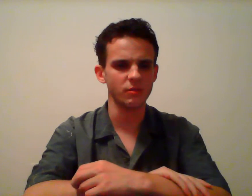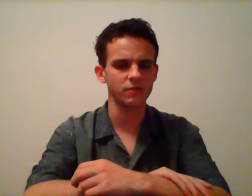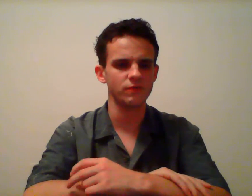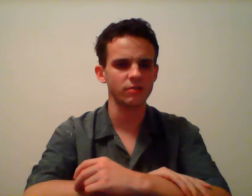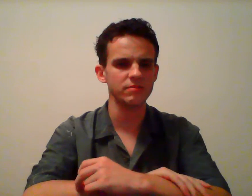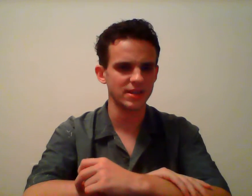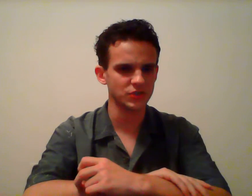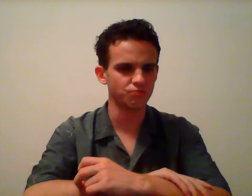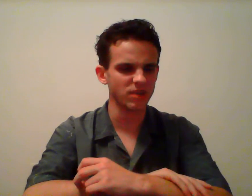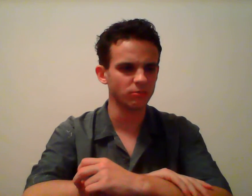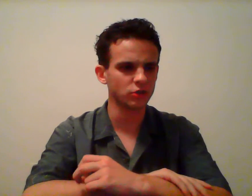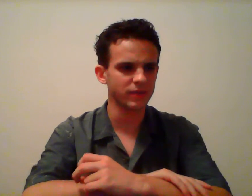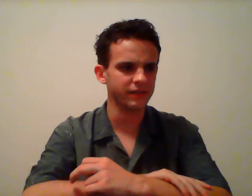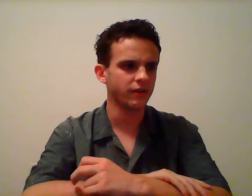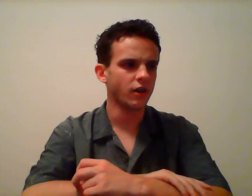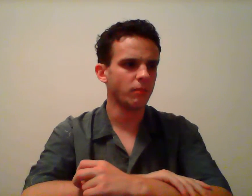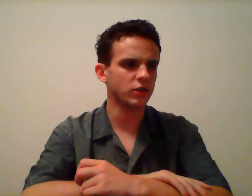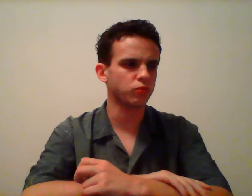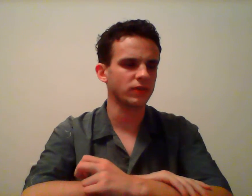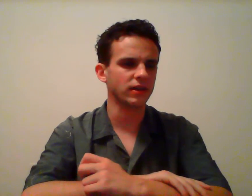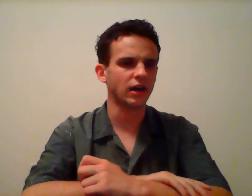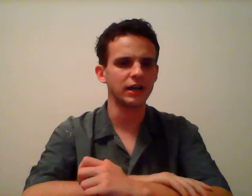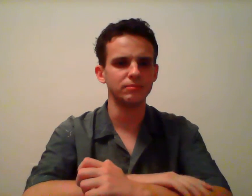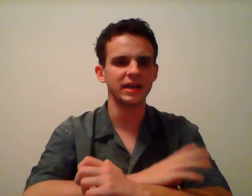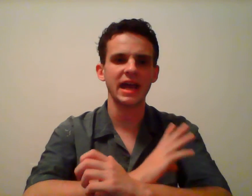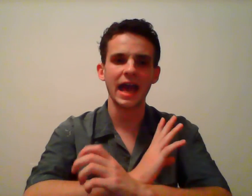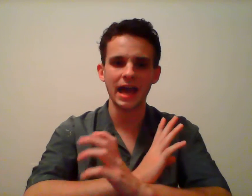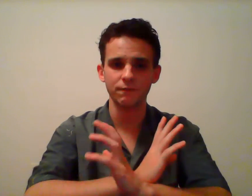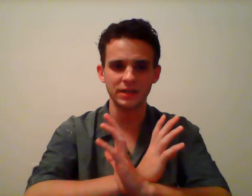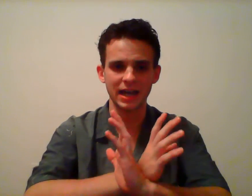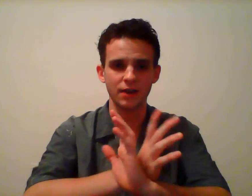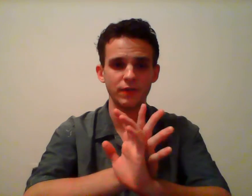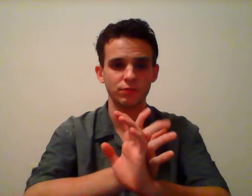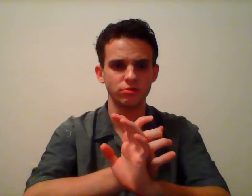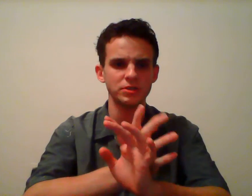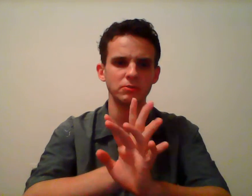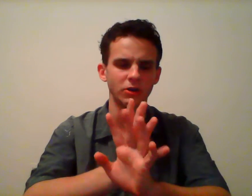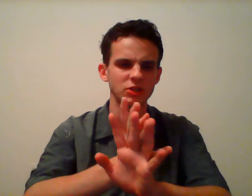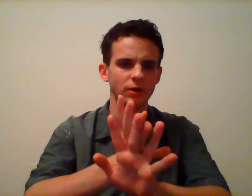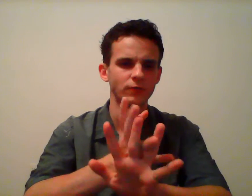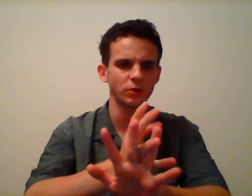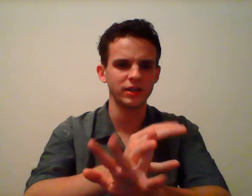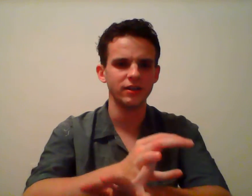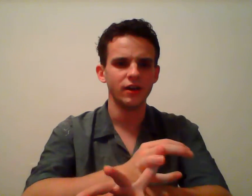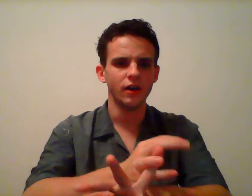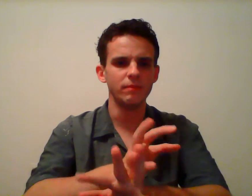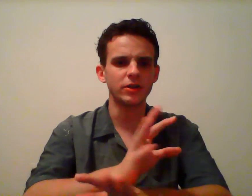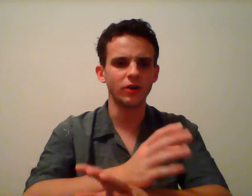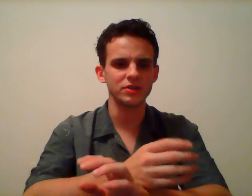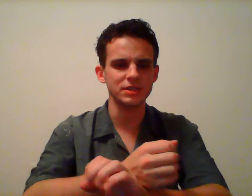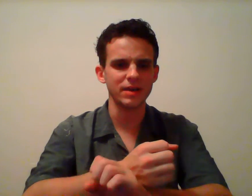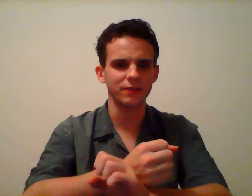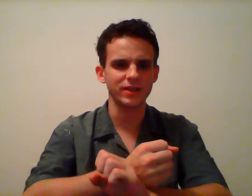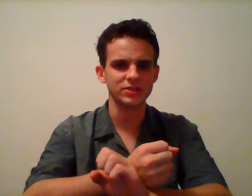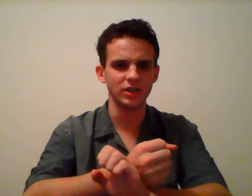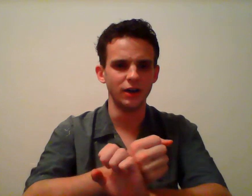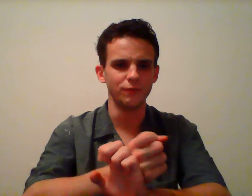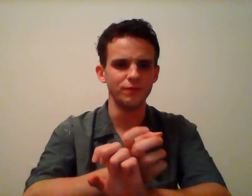become a very messy framework debate, but it's one that Khan might have to have if the protein talks about voting because the benefits of